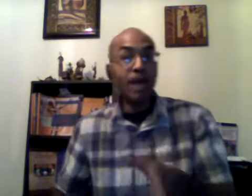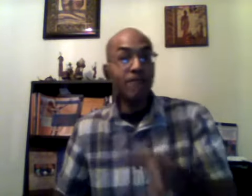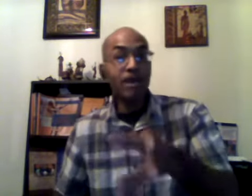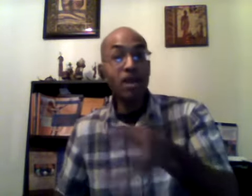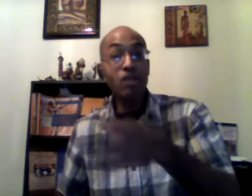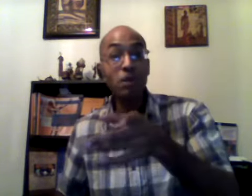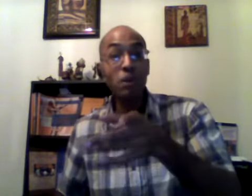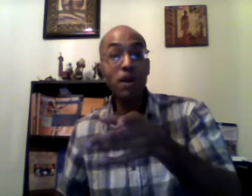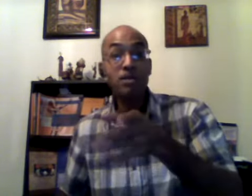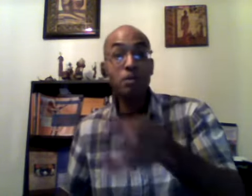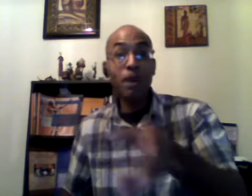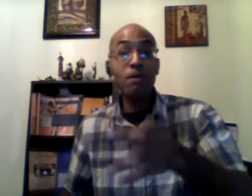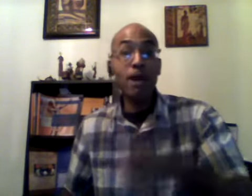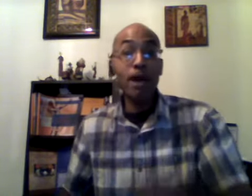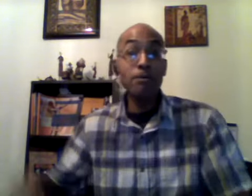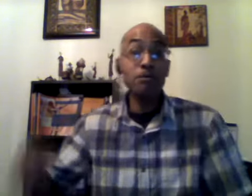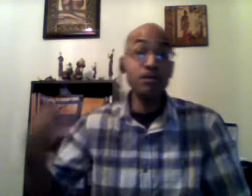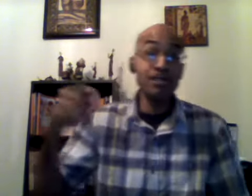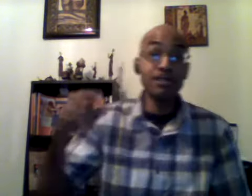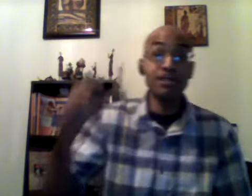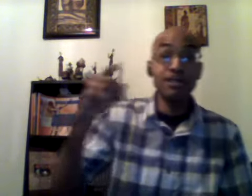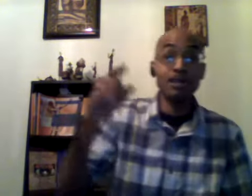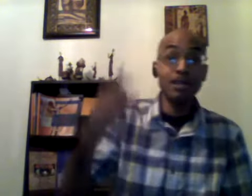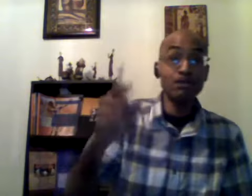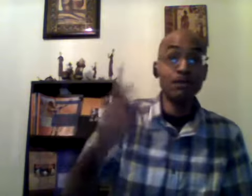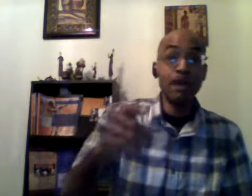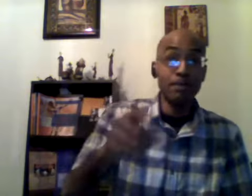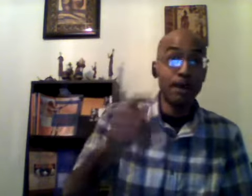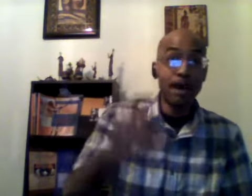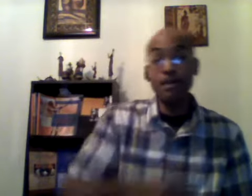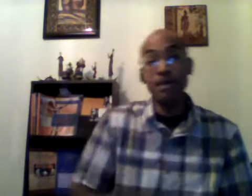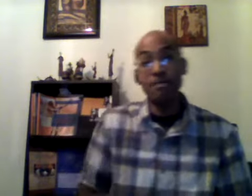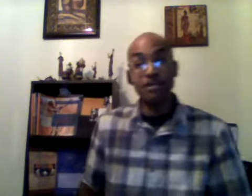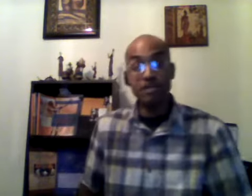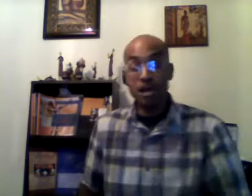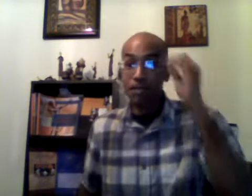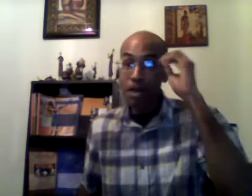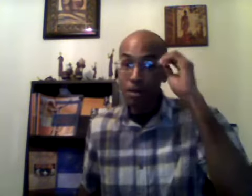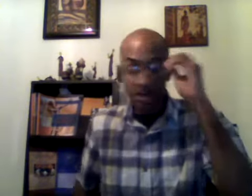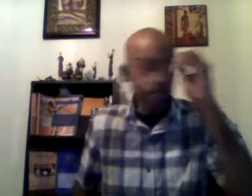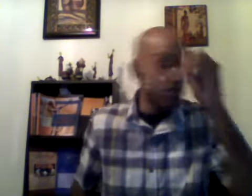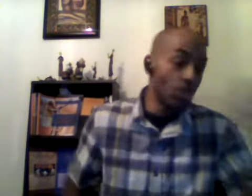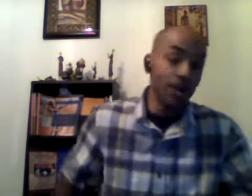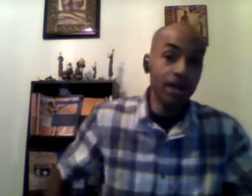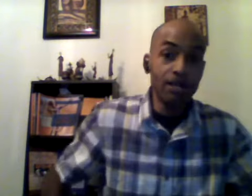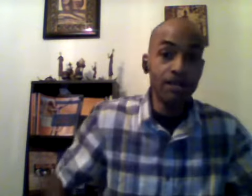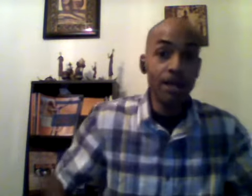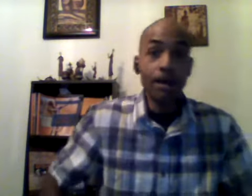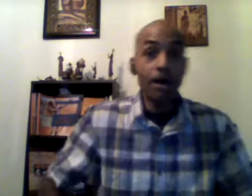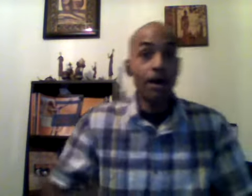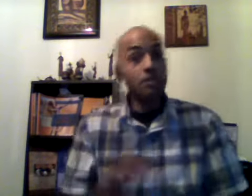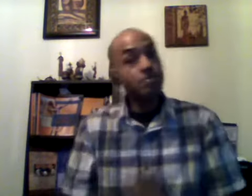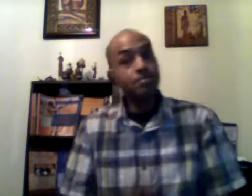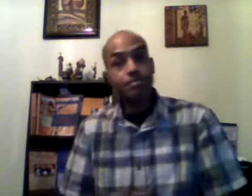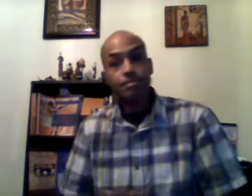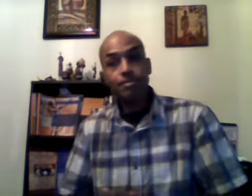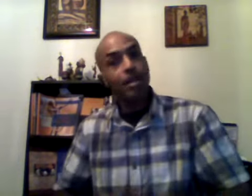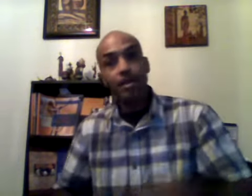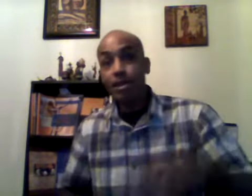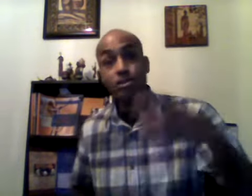have the health and wellness power hour with sister denise renee muhammad and myself please join us um it's